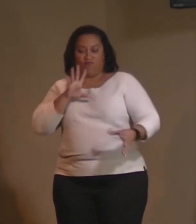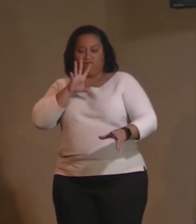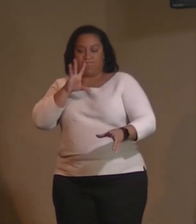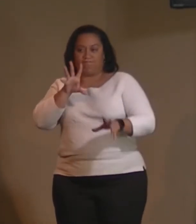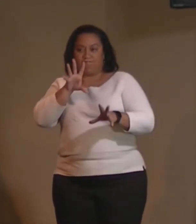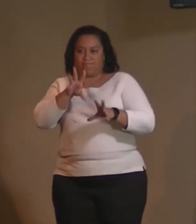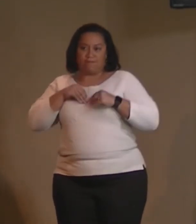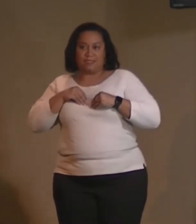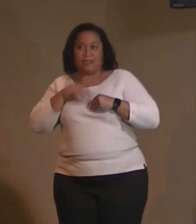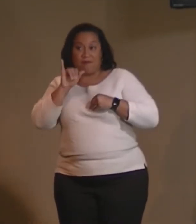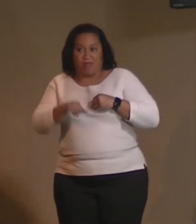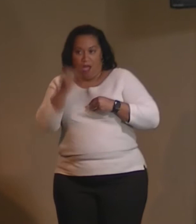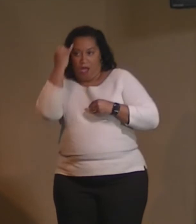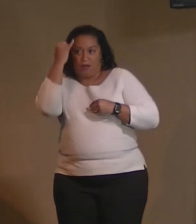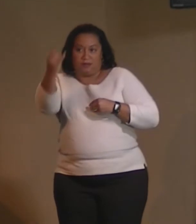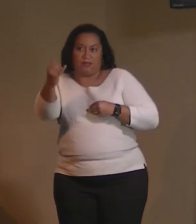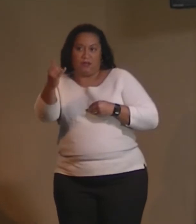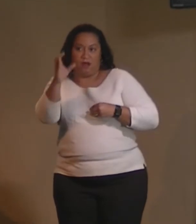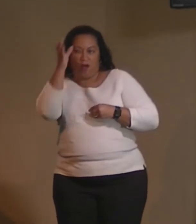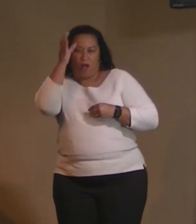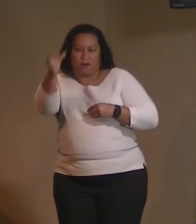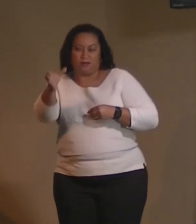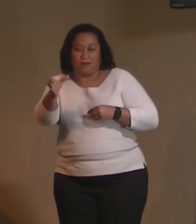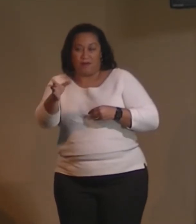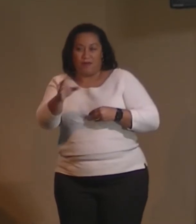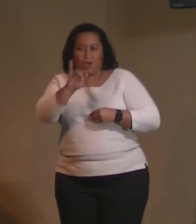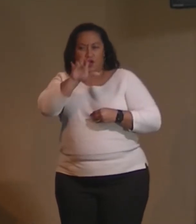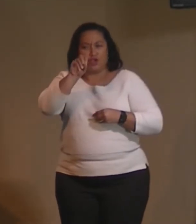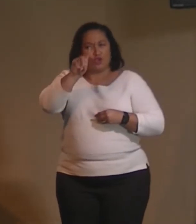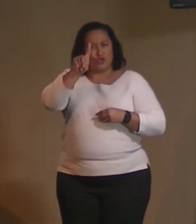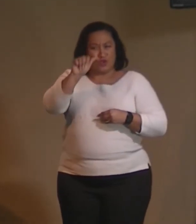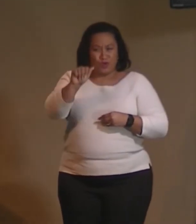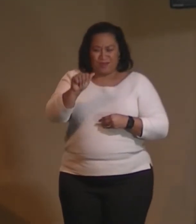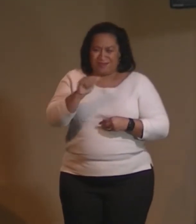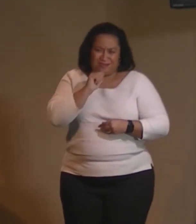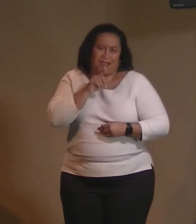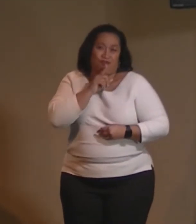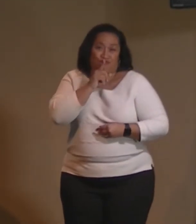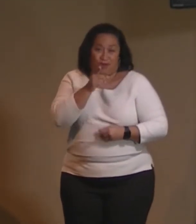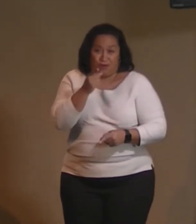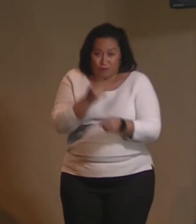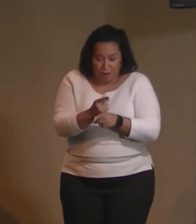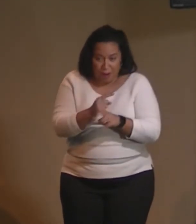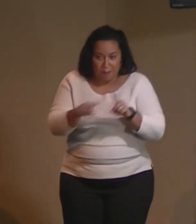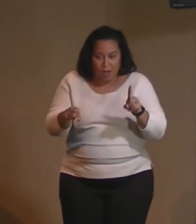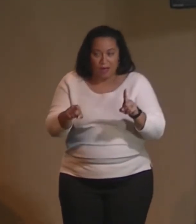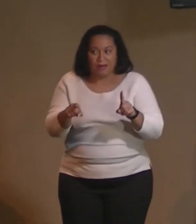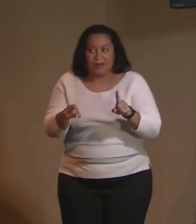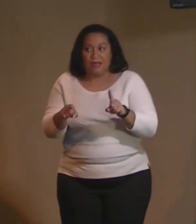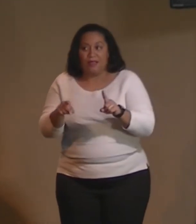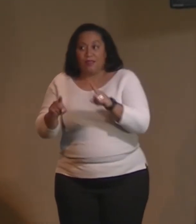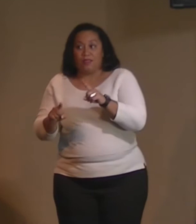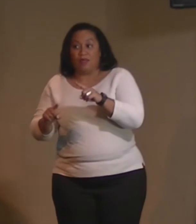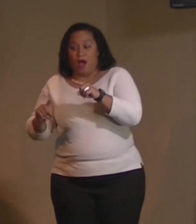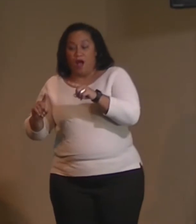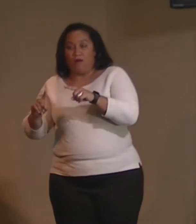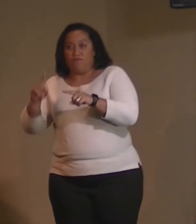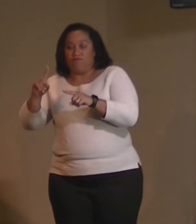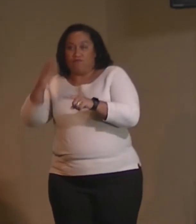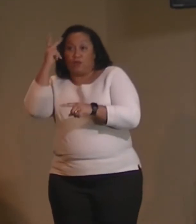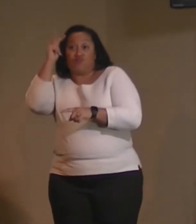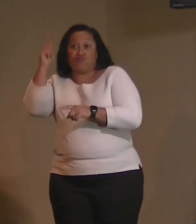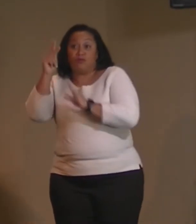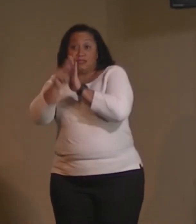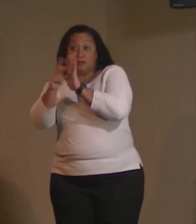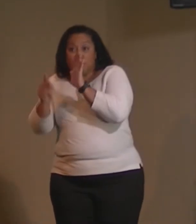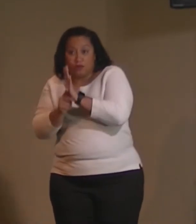really exist, although, on a certain level, is he not real? Because we know what Yoda is. Like Yoda exists in a certain